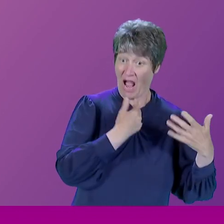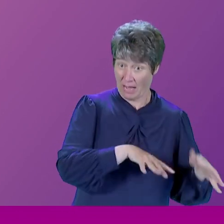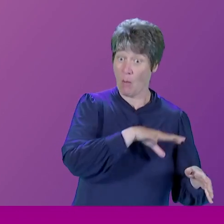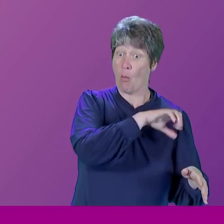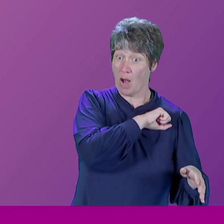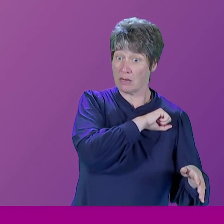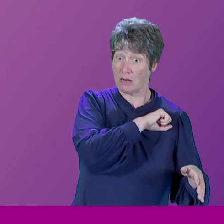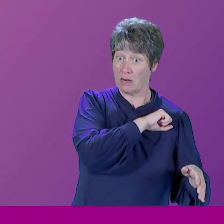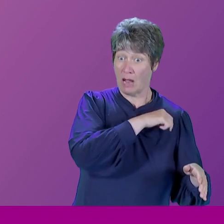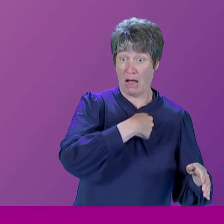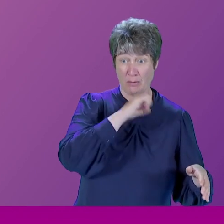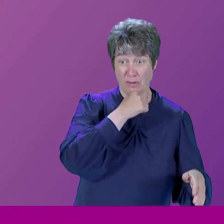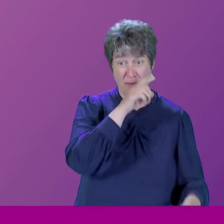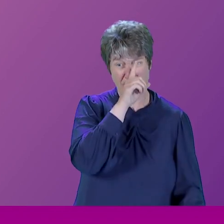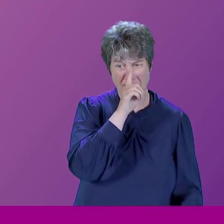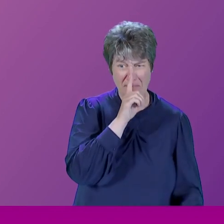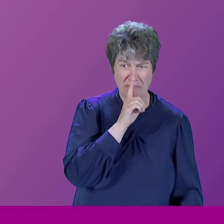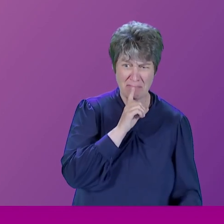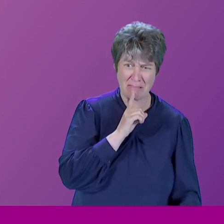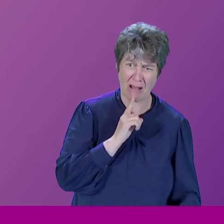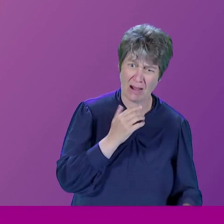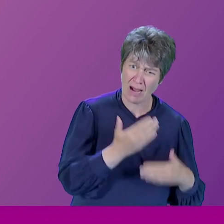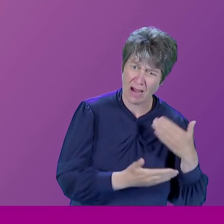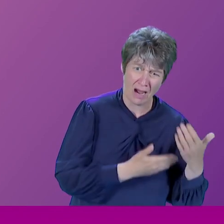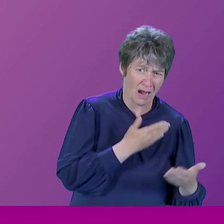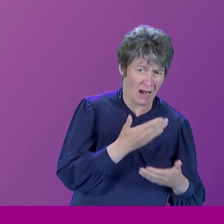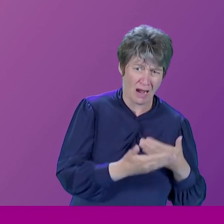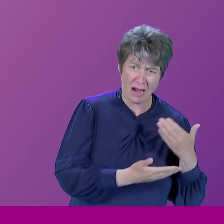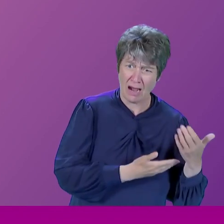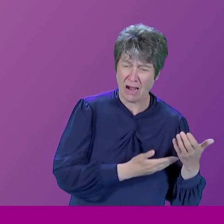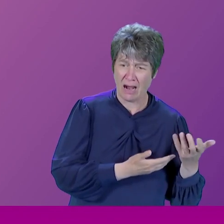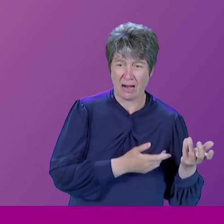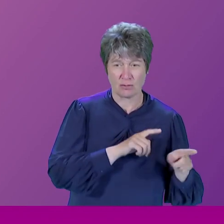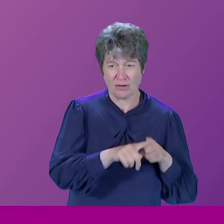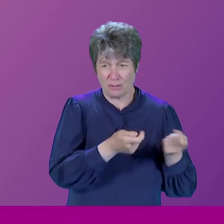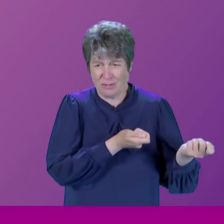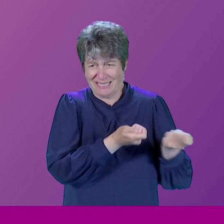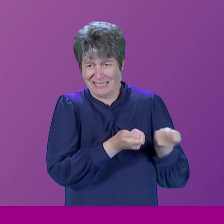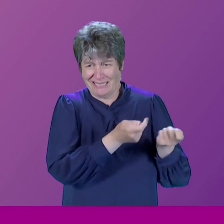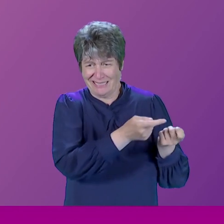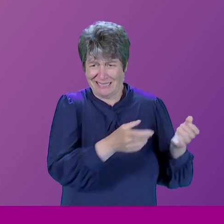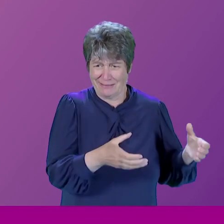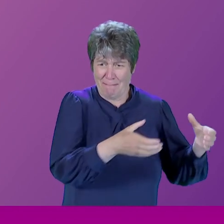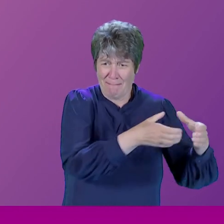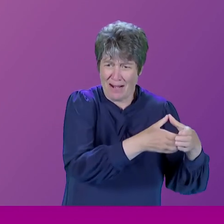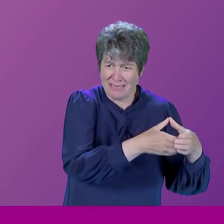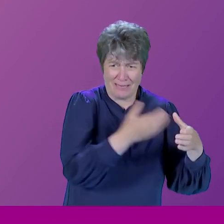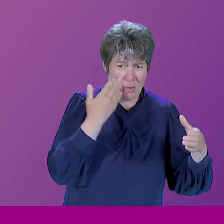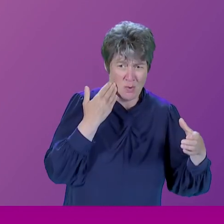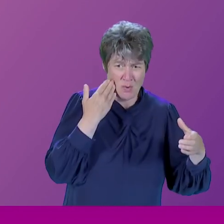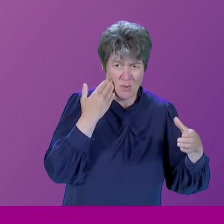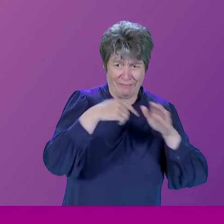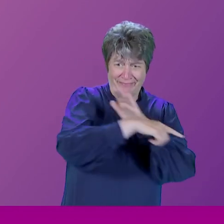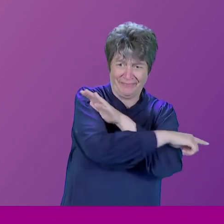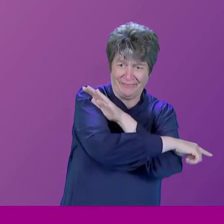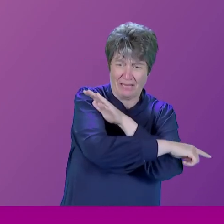possible, trying to govern this rump of a party which had just been defeated, which